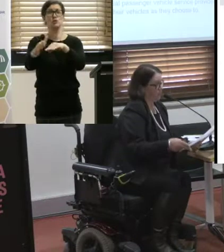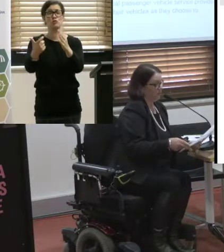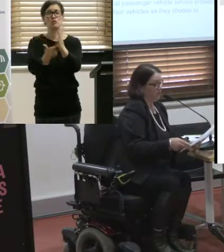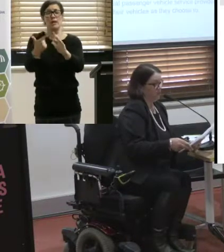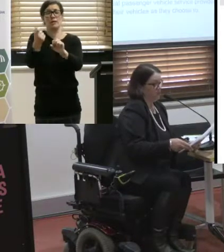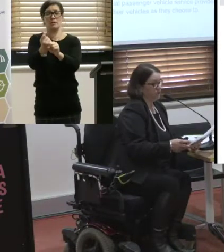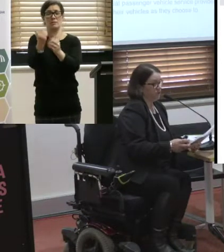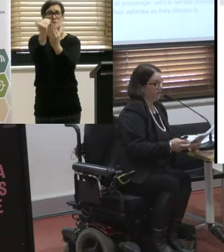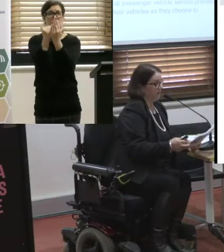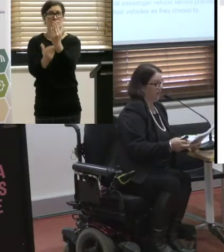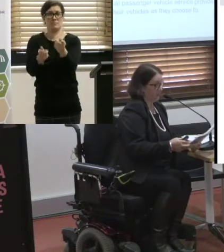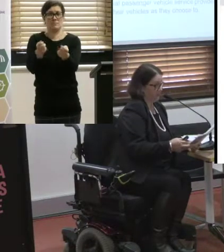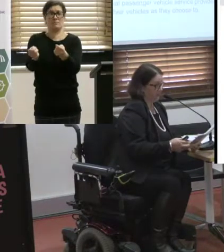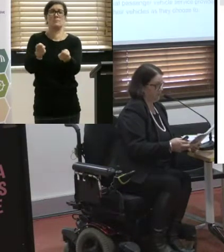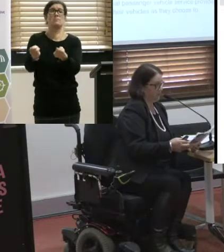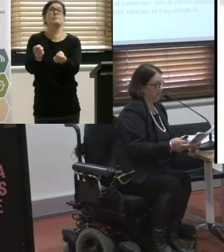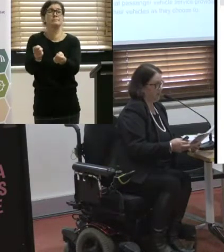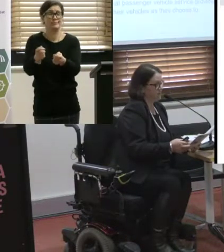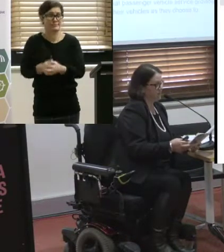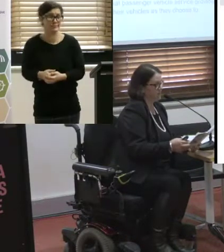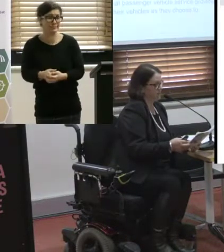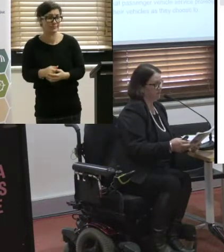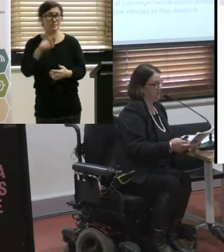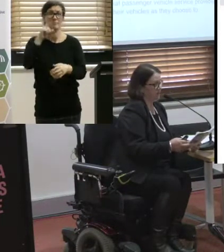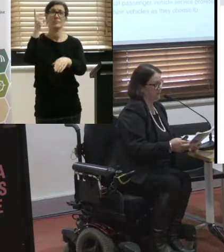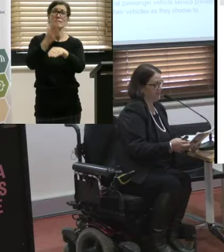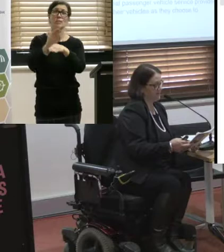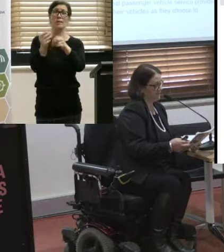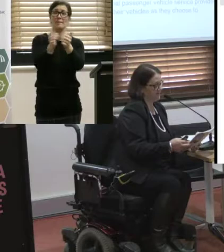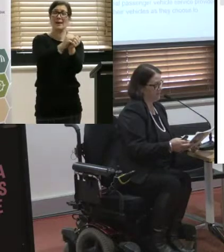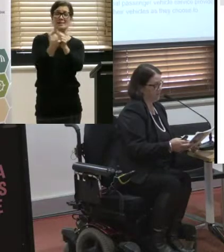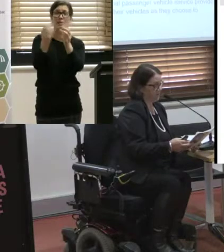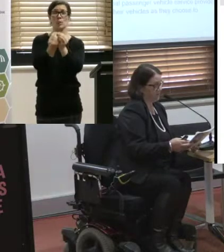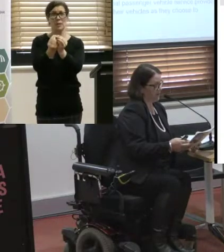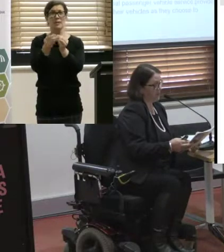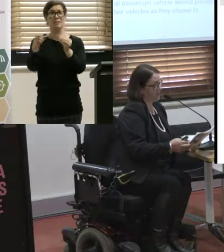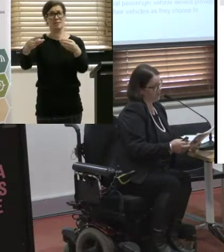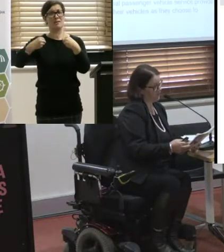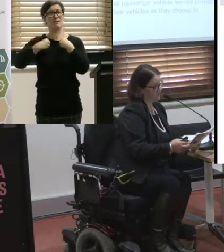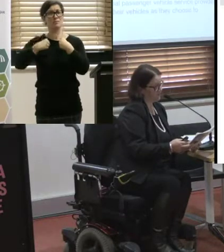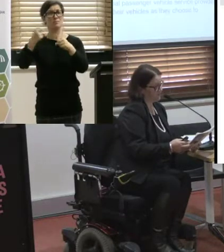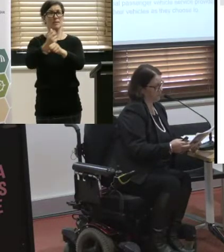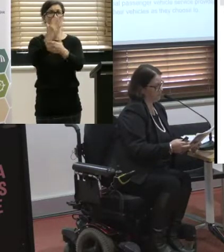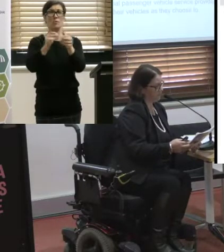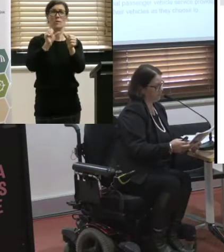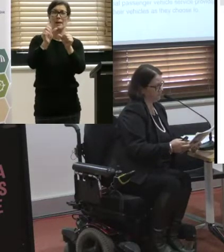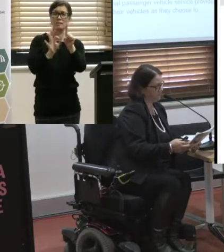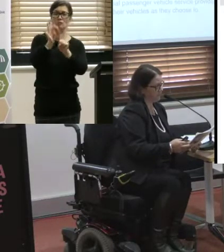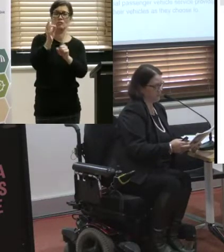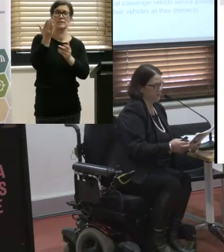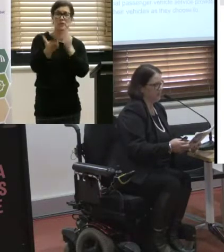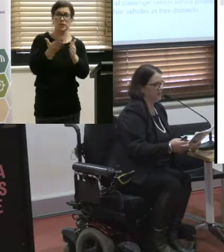We will continue to work in partnership with the industry to provide better, safer and fairer services for all.